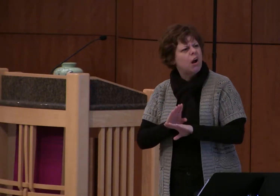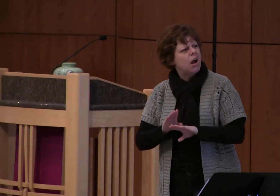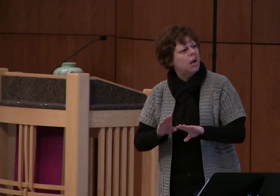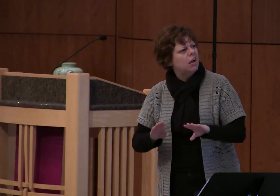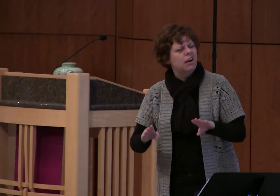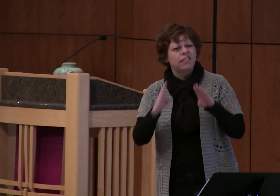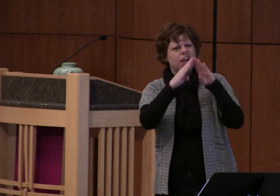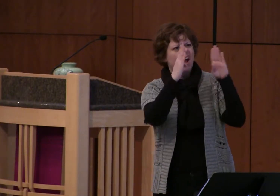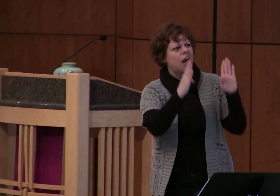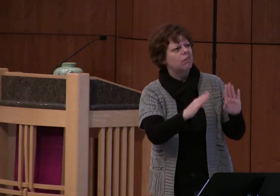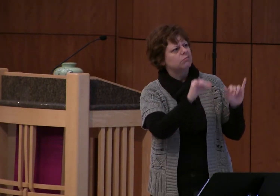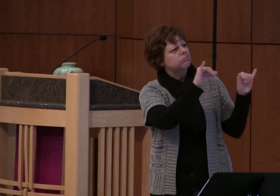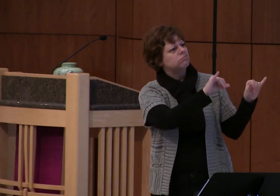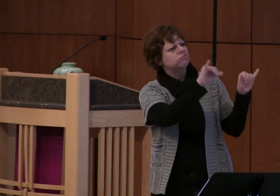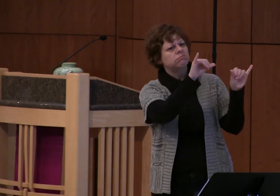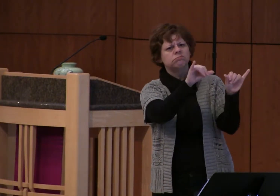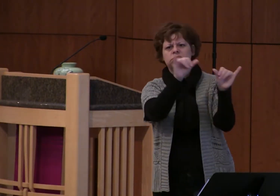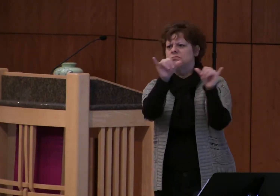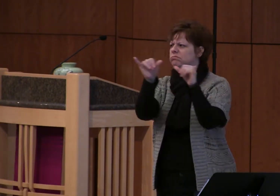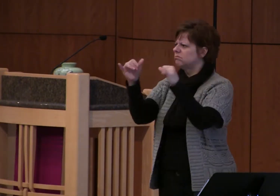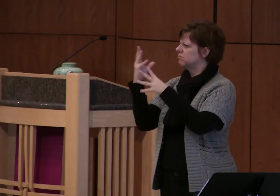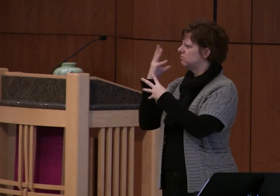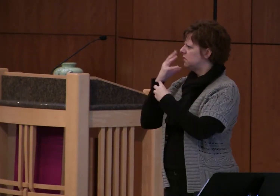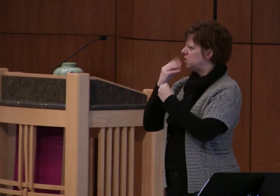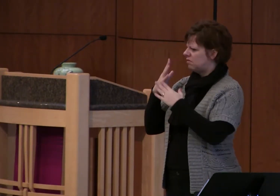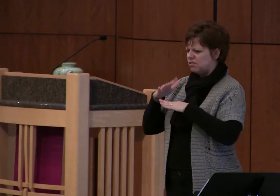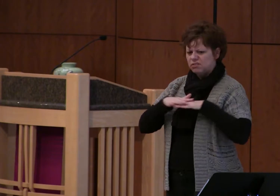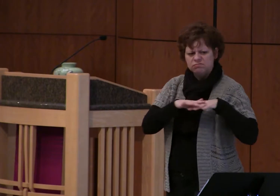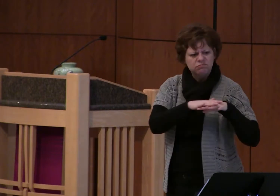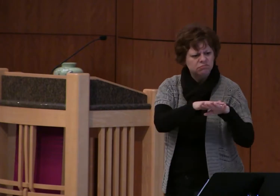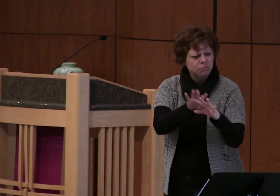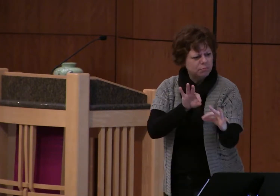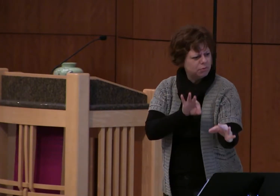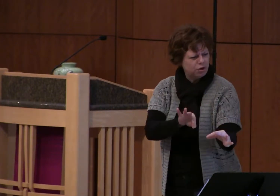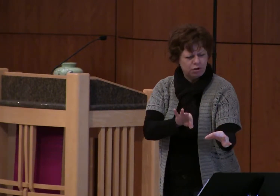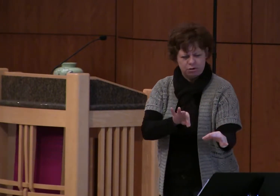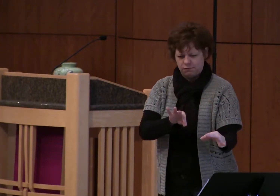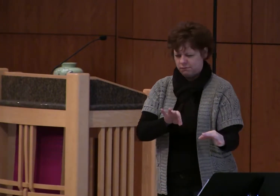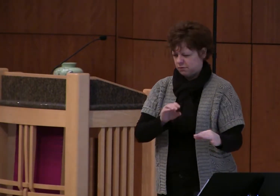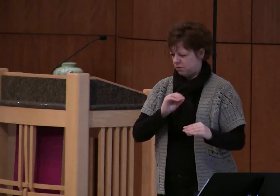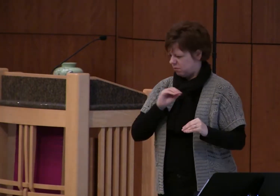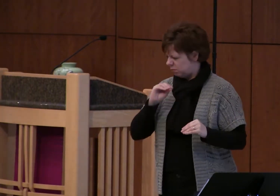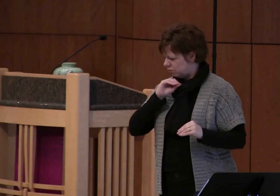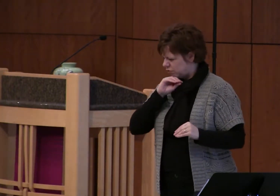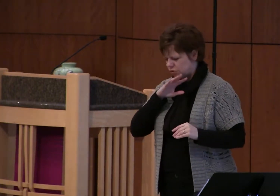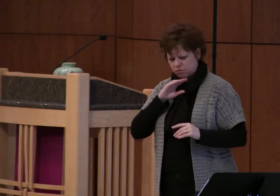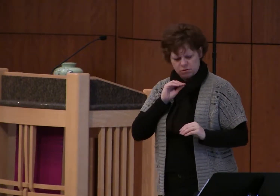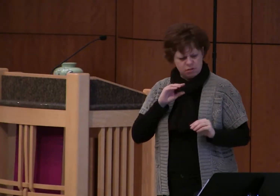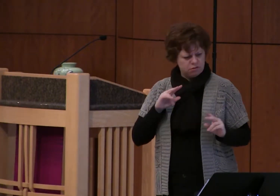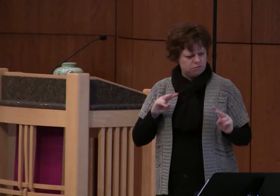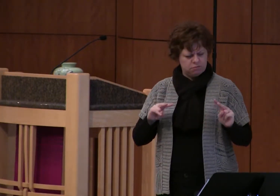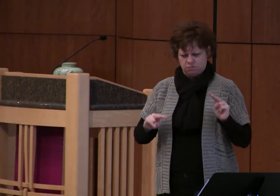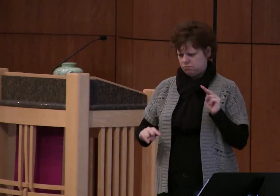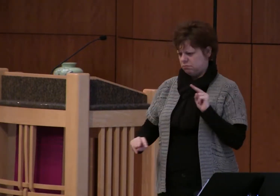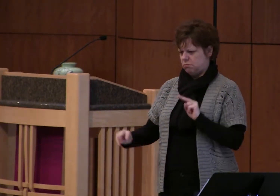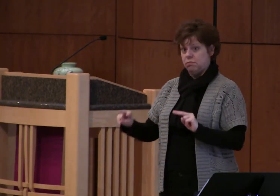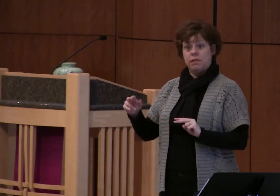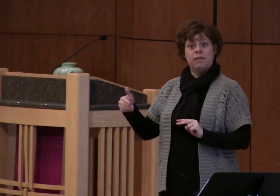houses are are well maintained and lawns are cut and uh and their first indication that